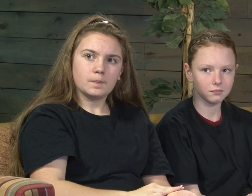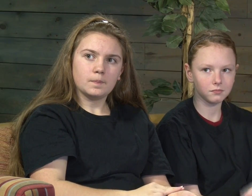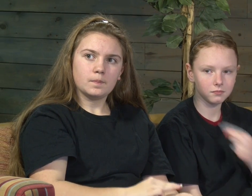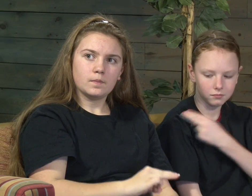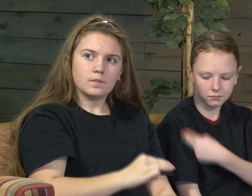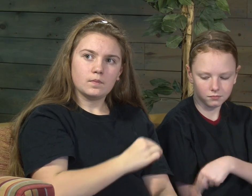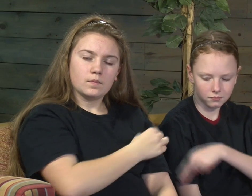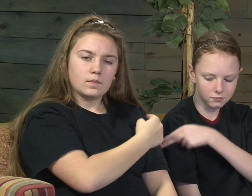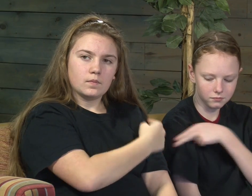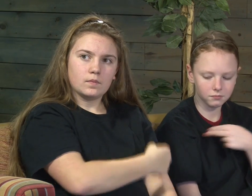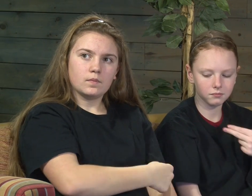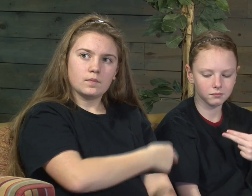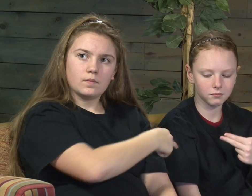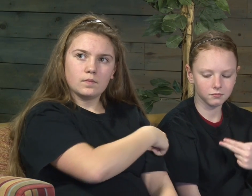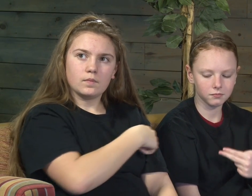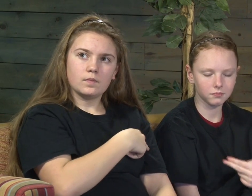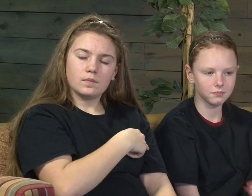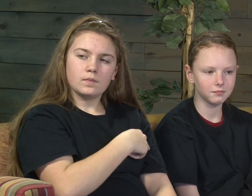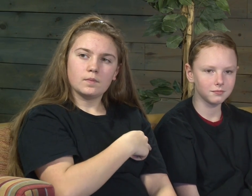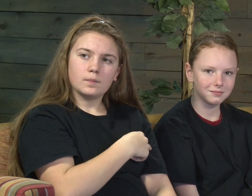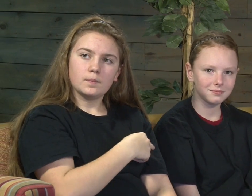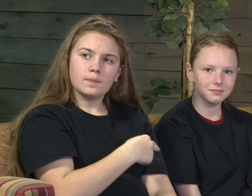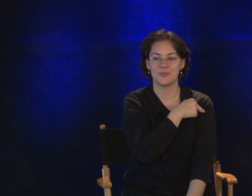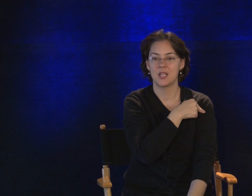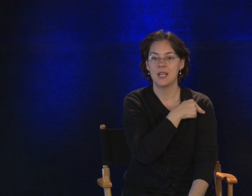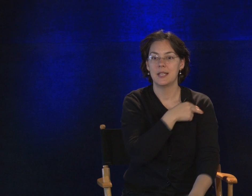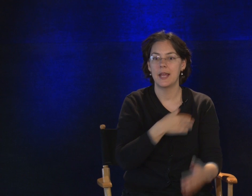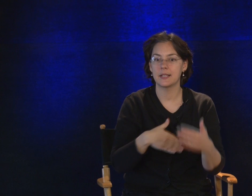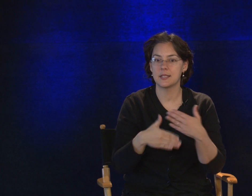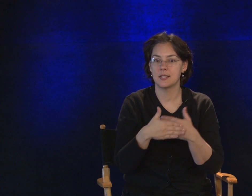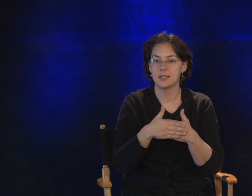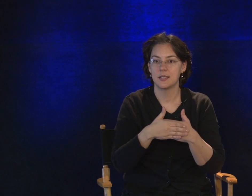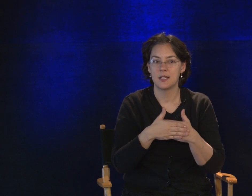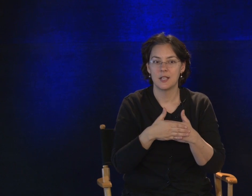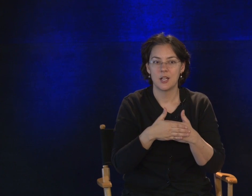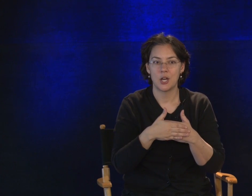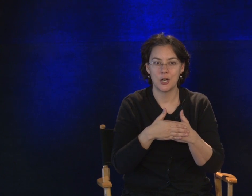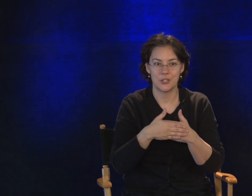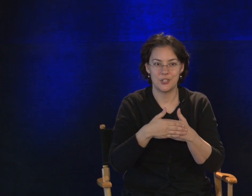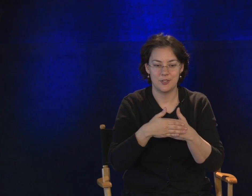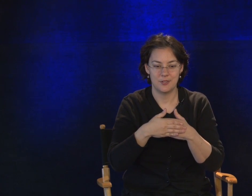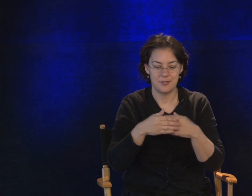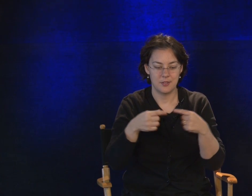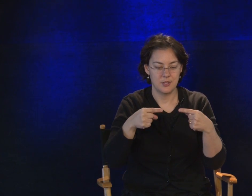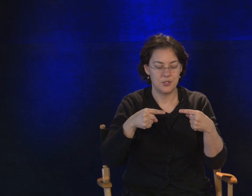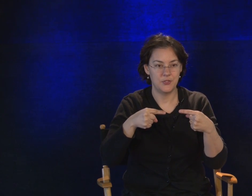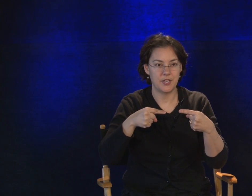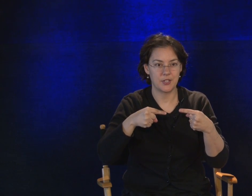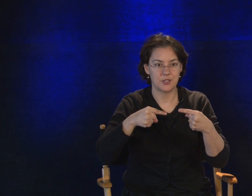Hospital. Good job. Next. Hurt. Two fingers.